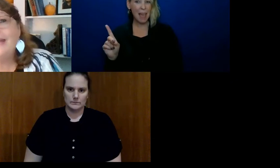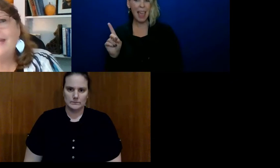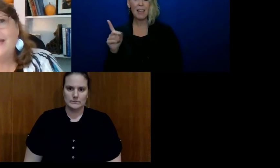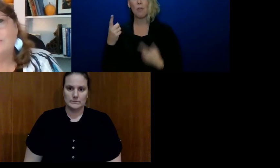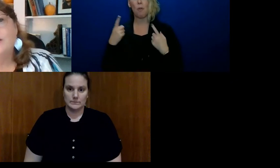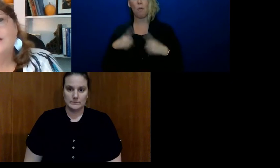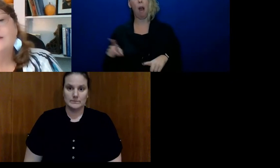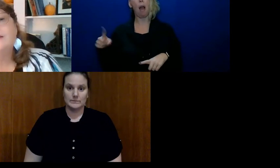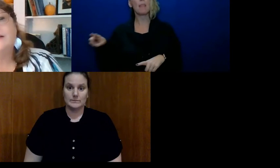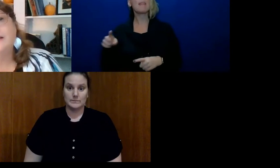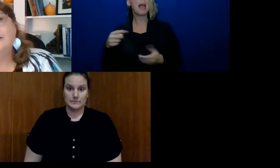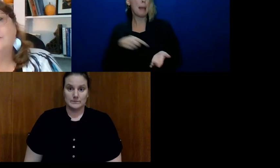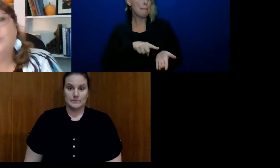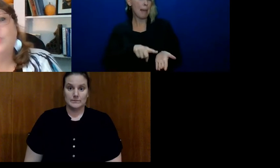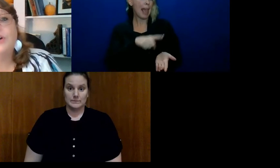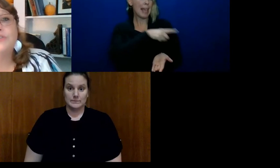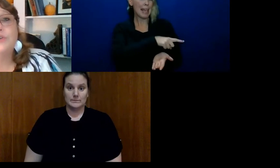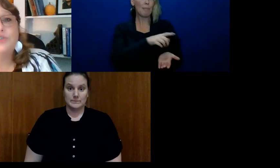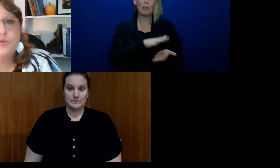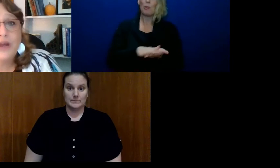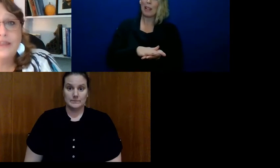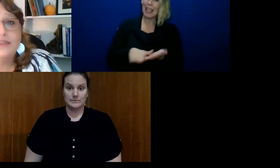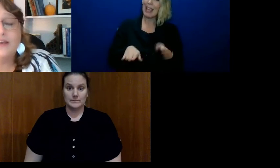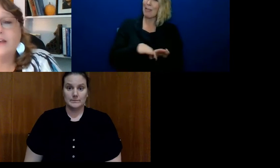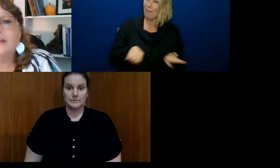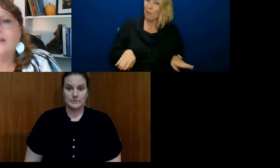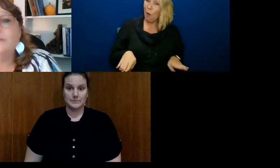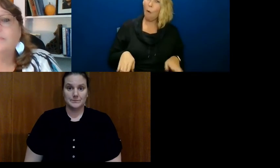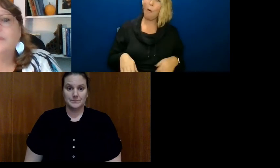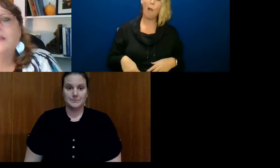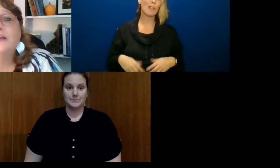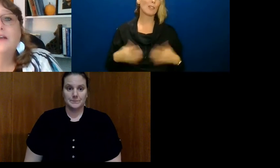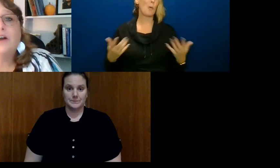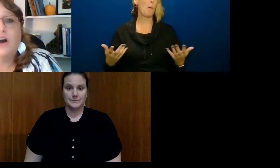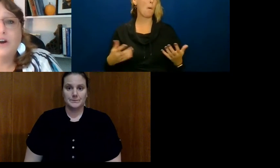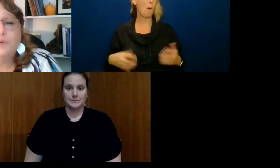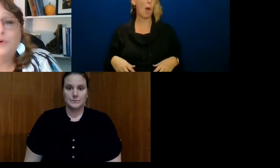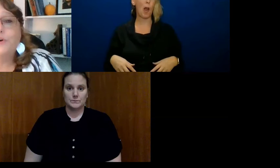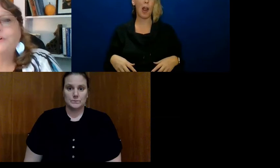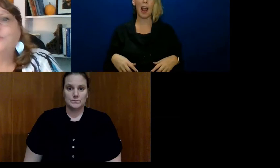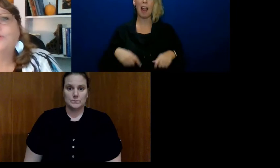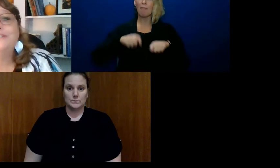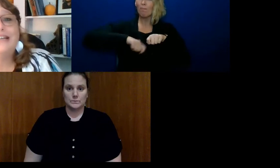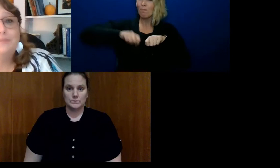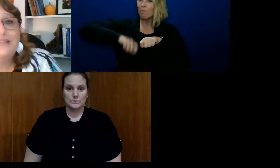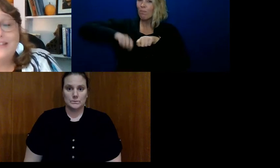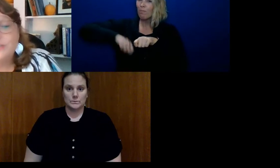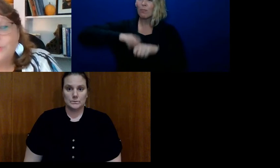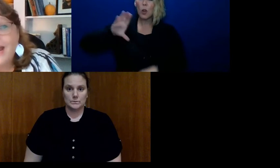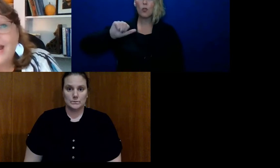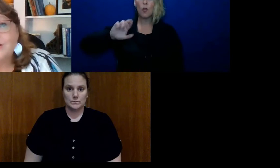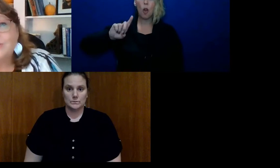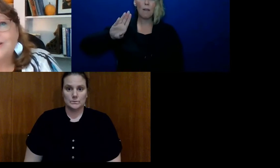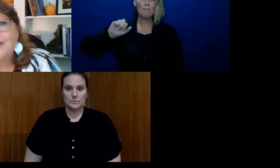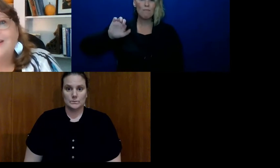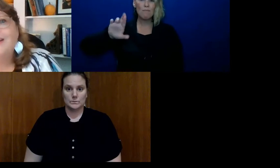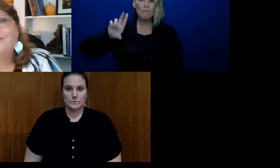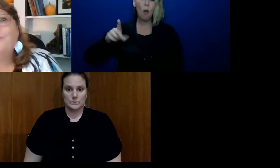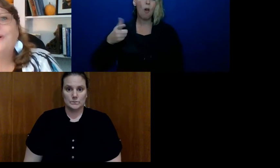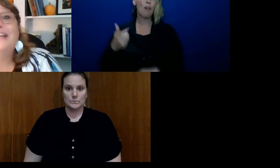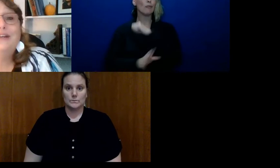may pay him to clean the floors or shred the cardboard or to empty the trash,